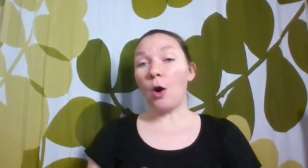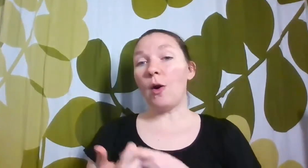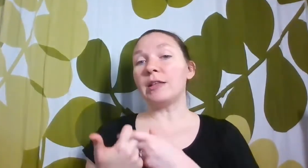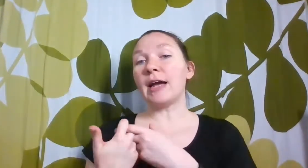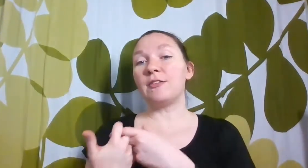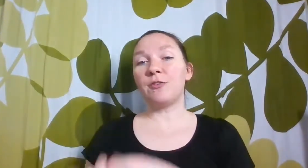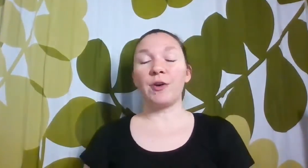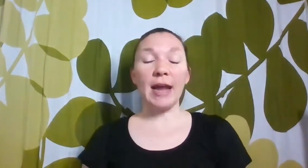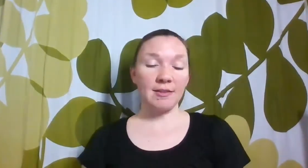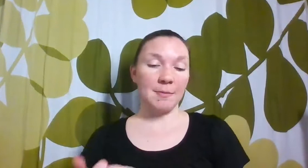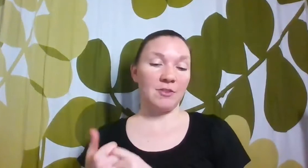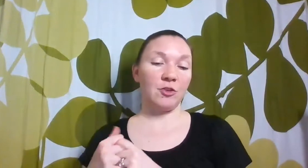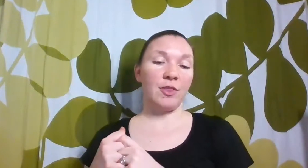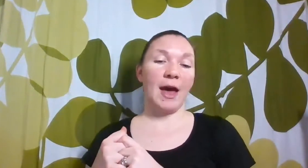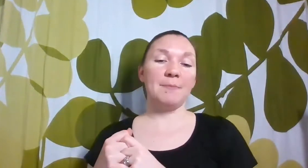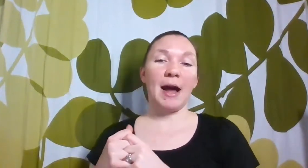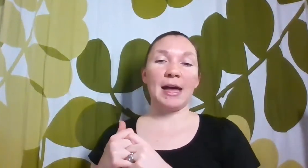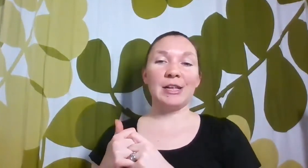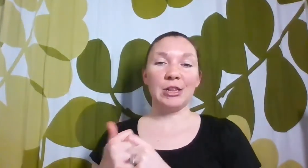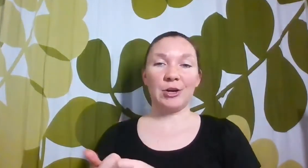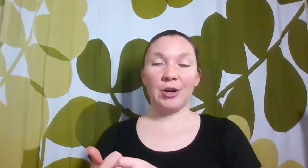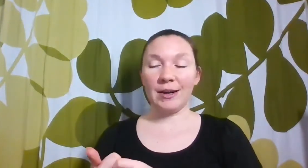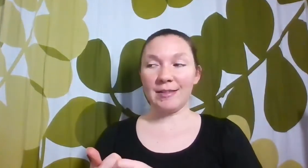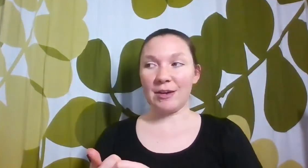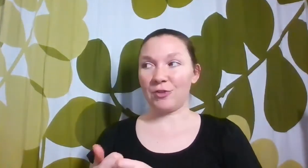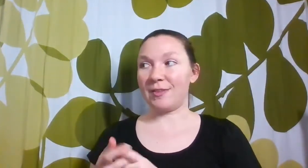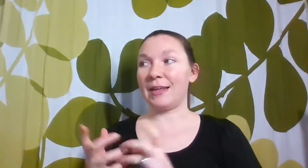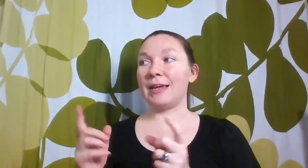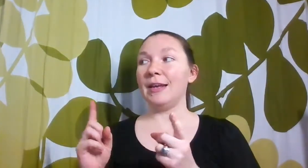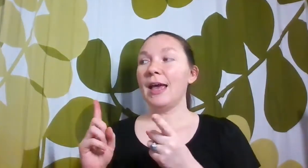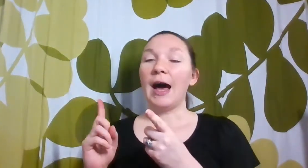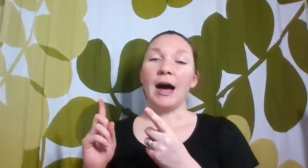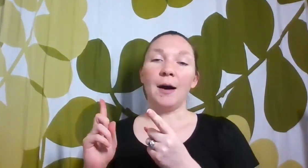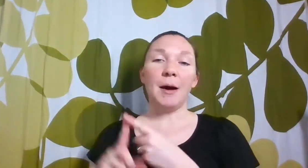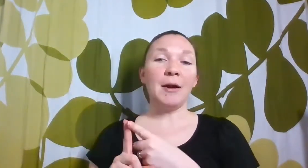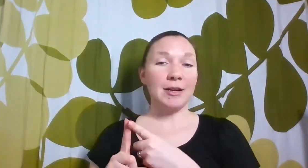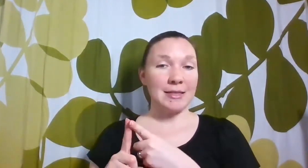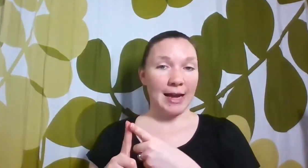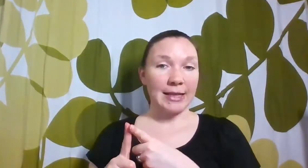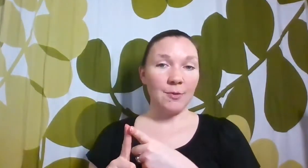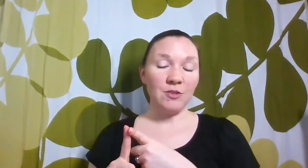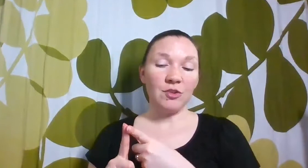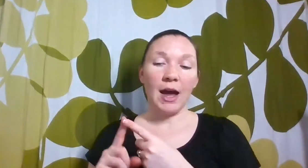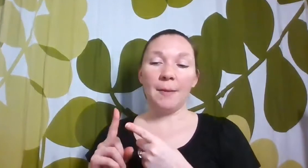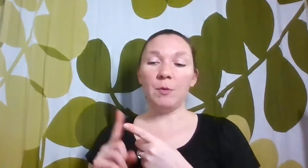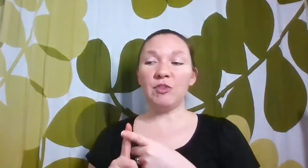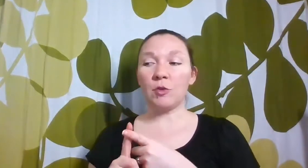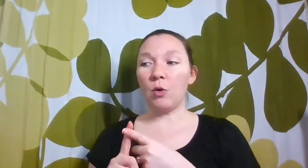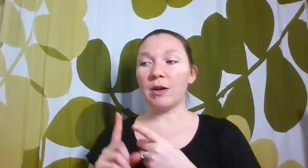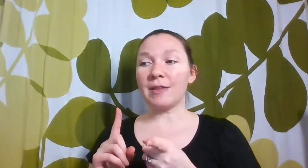electives for next semester that my learner is interested in. American Sign Language, which is cool because